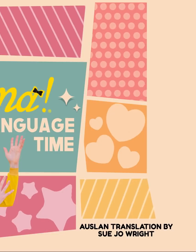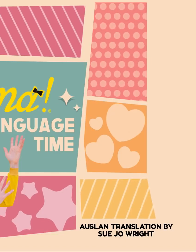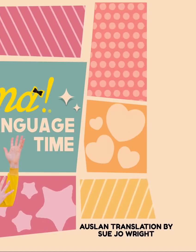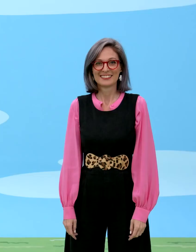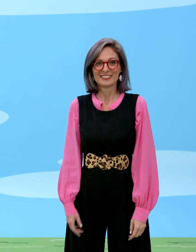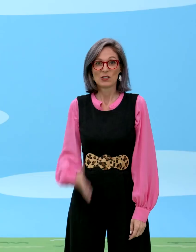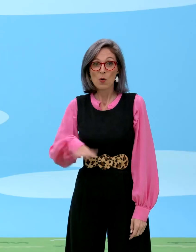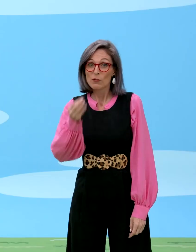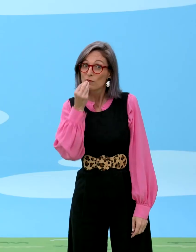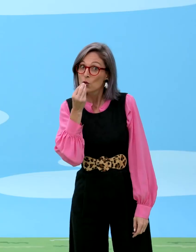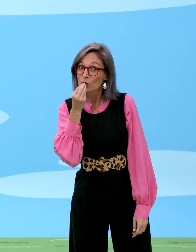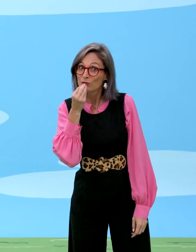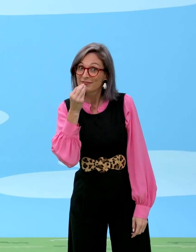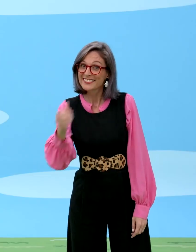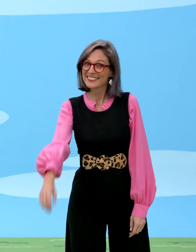Before you eat food